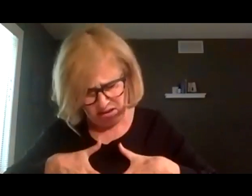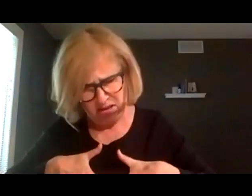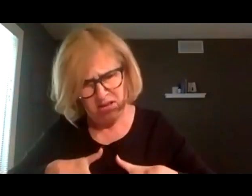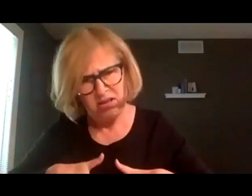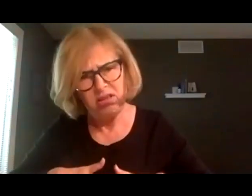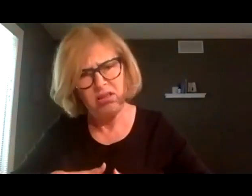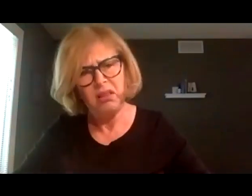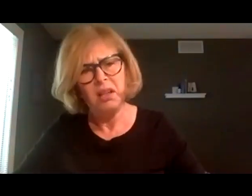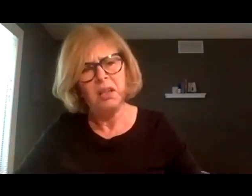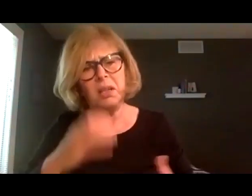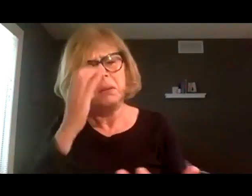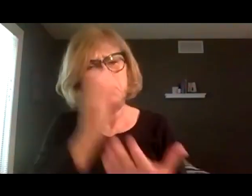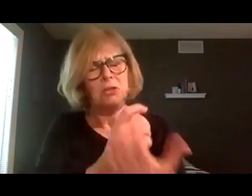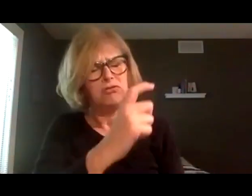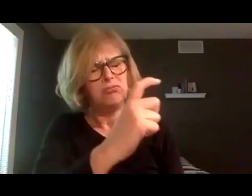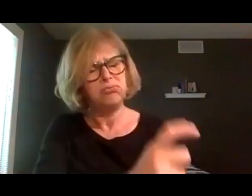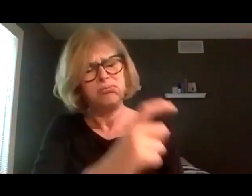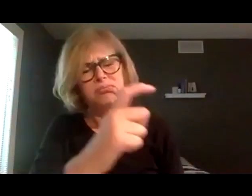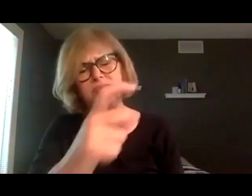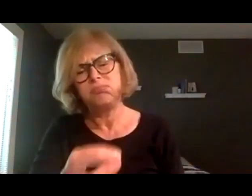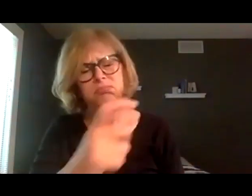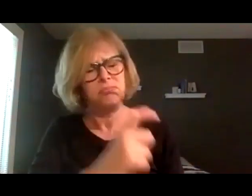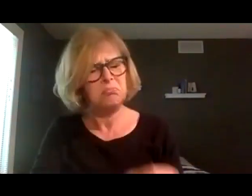my mood's heavy and gray